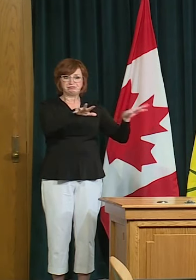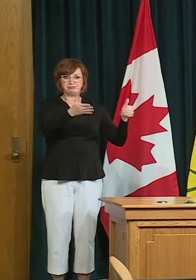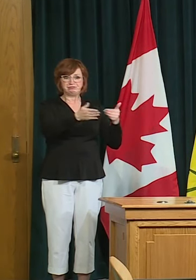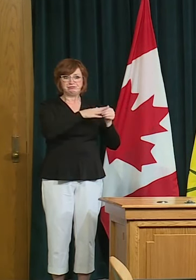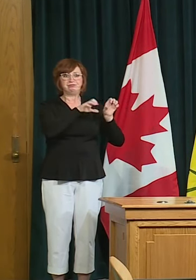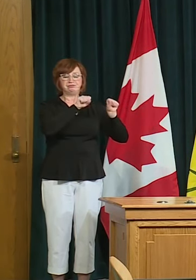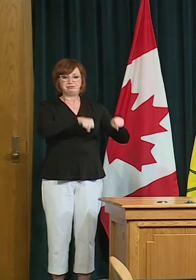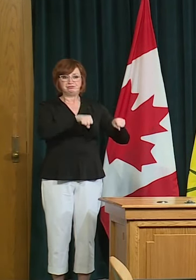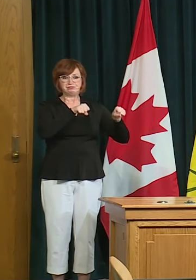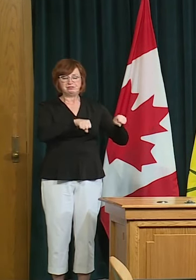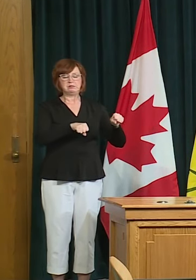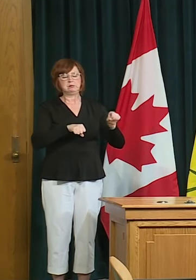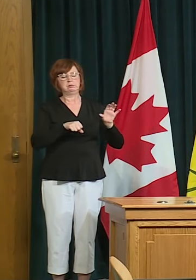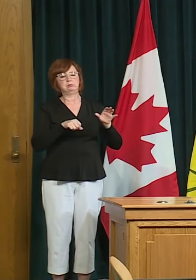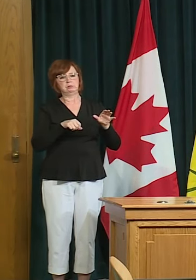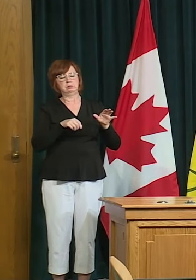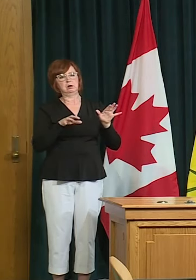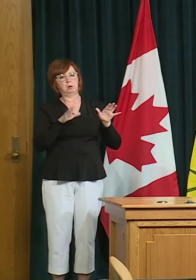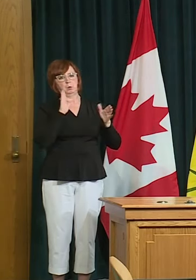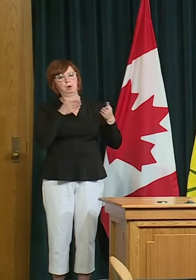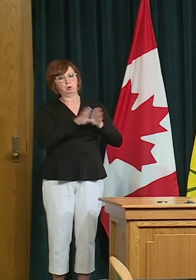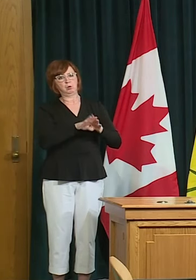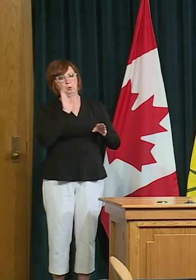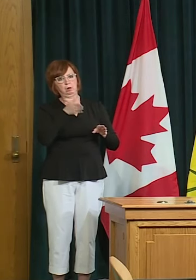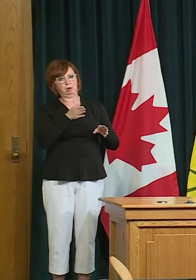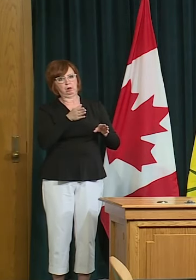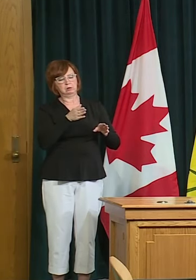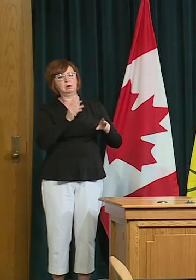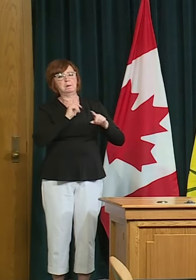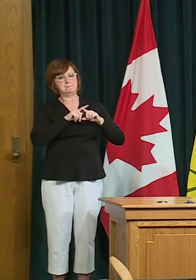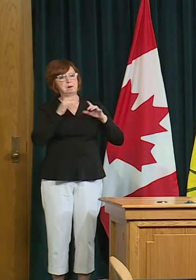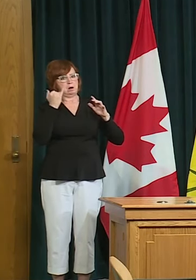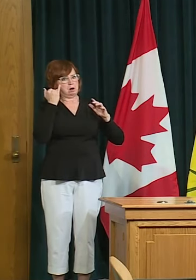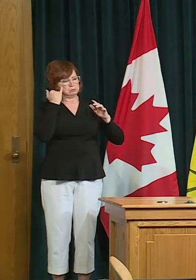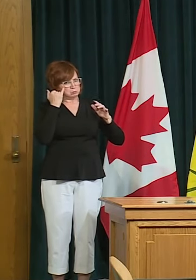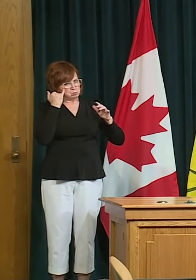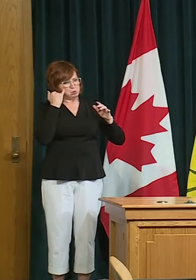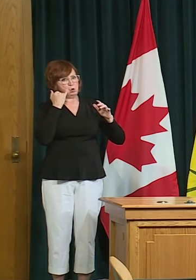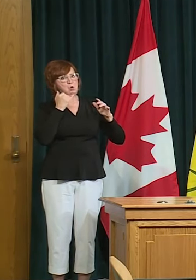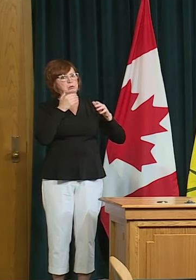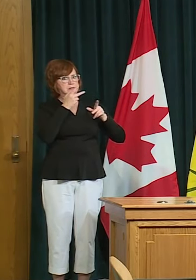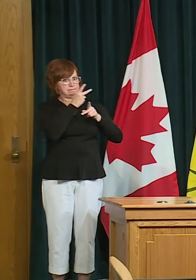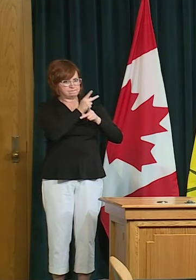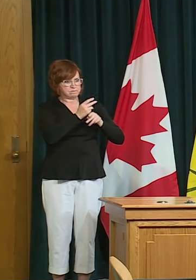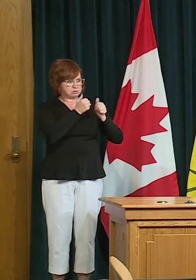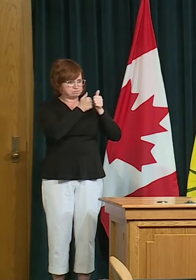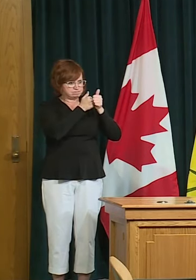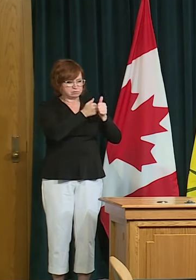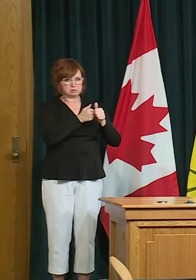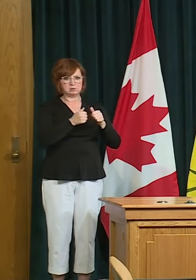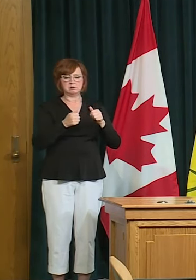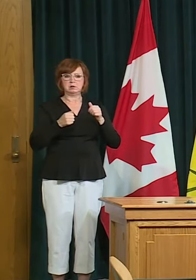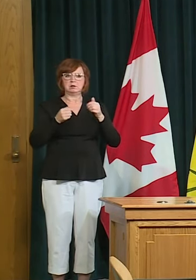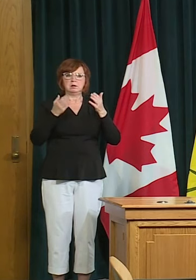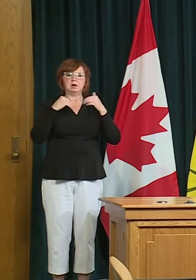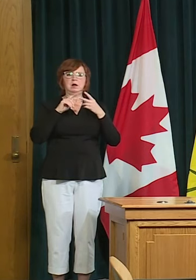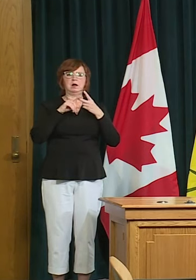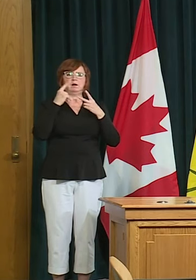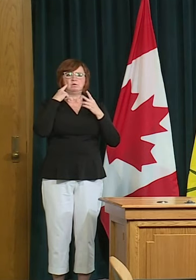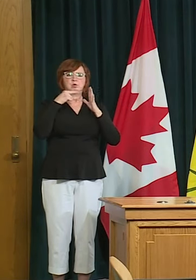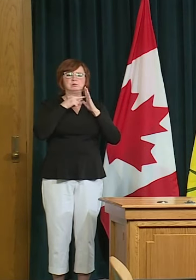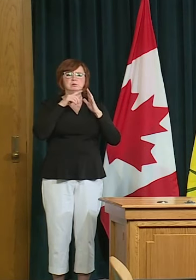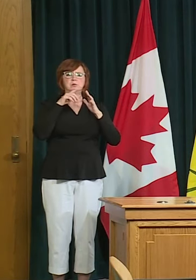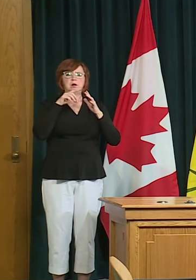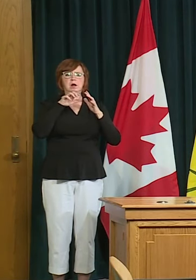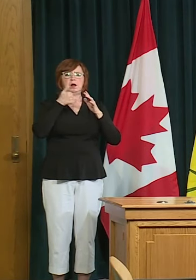these sectors restaurants gyms other sectors and same as for personal care services when you have to get closer to two meters first